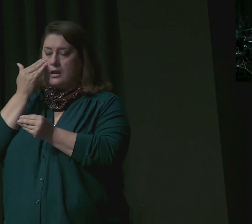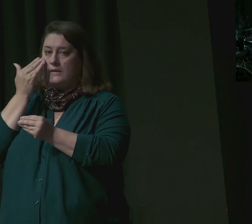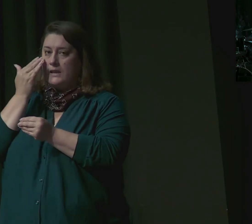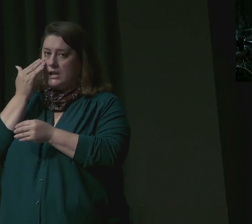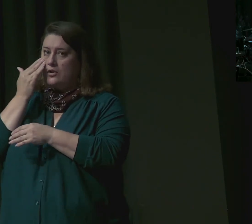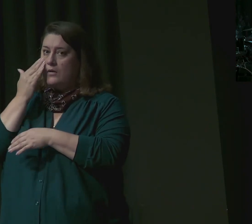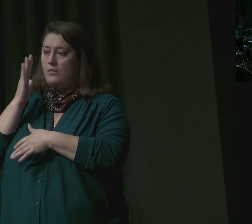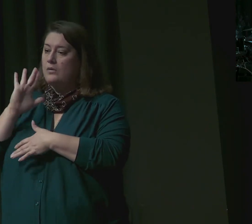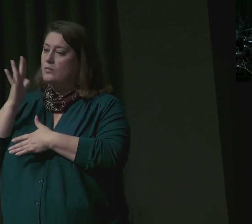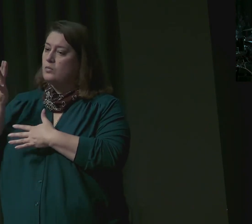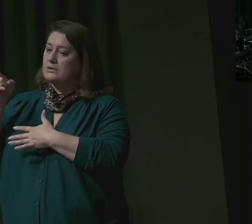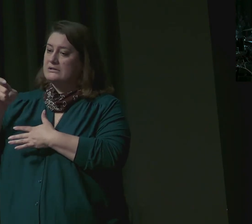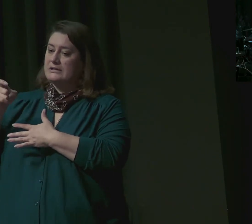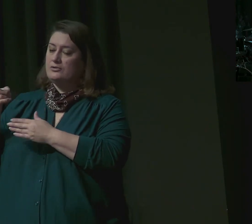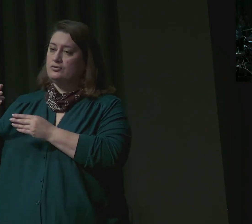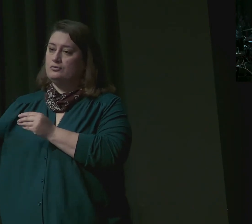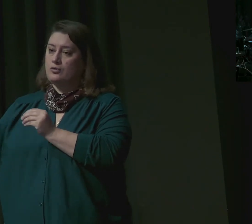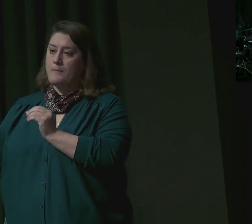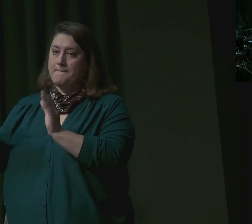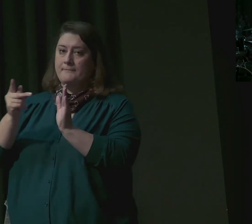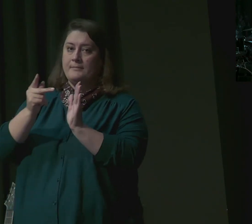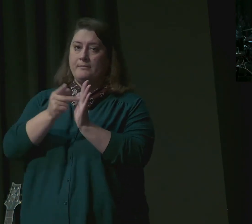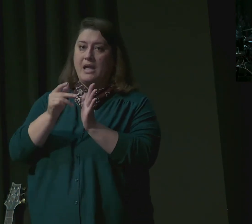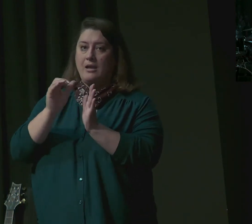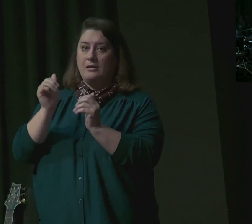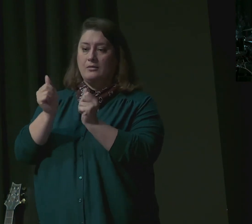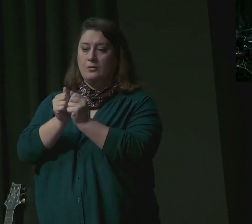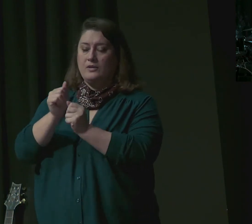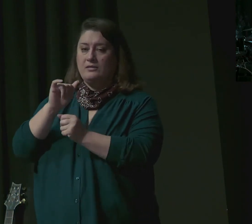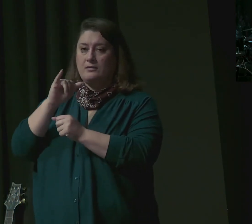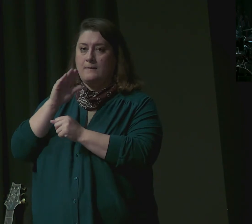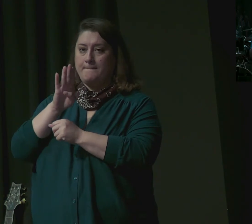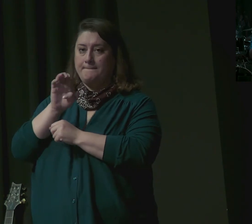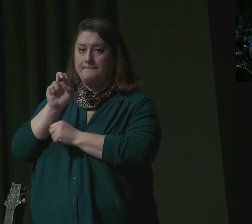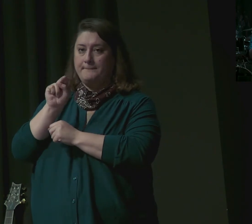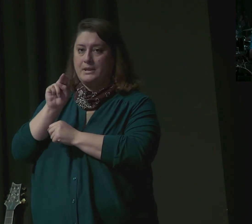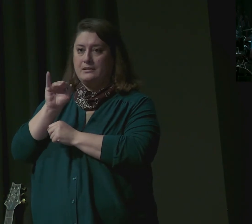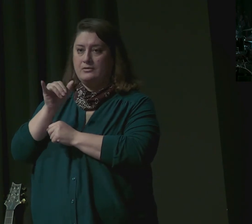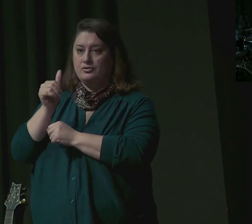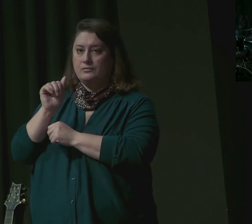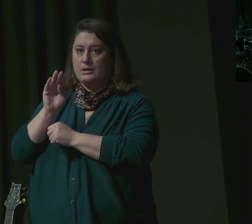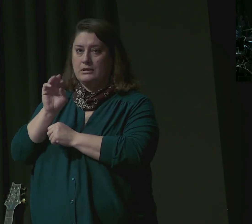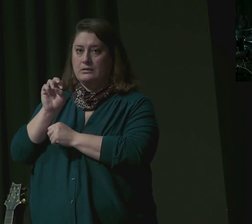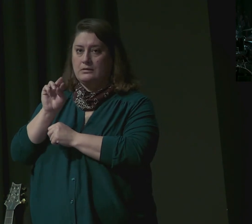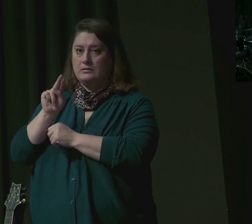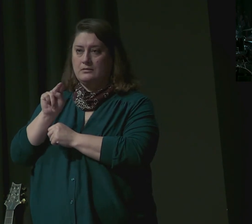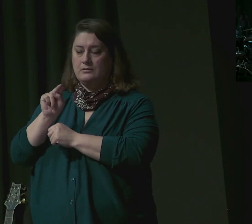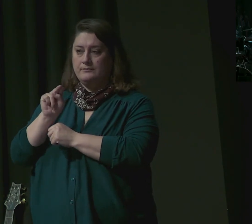well. And Jacob, quite naturally, doesn't want him to go.